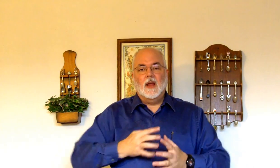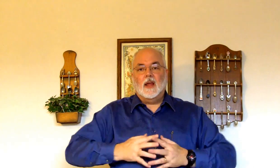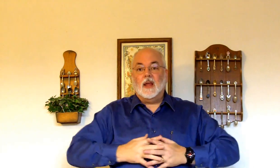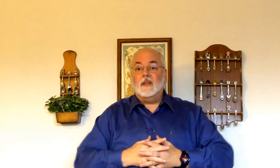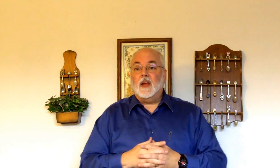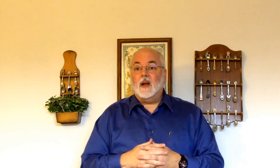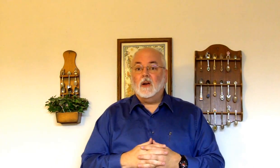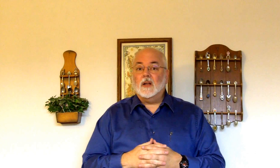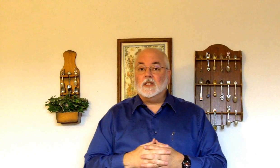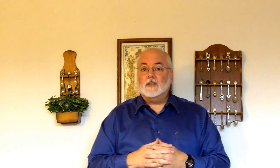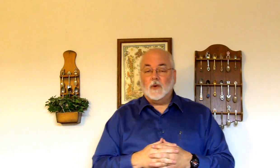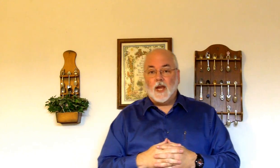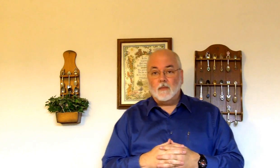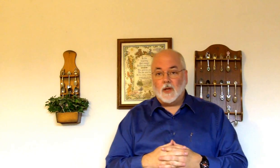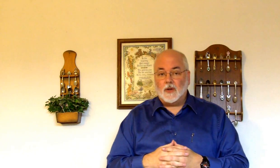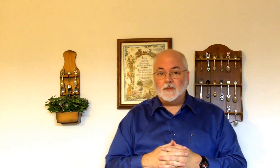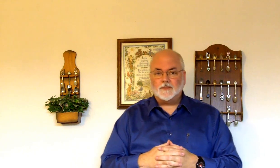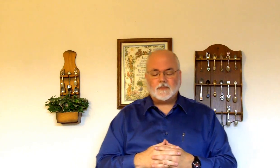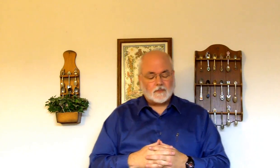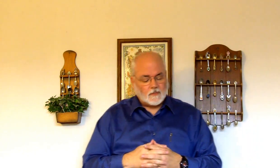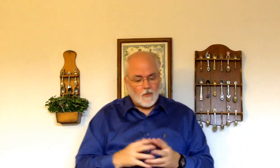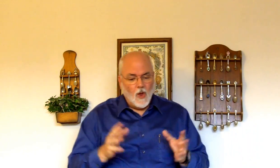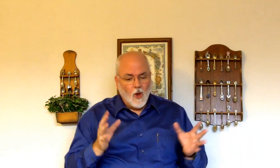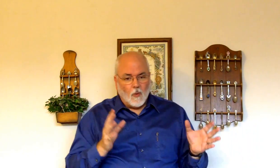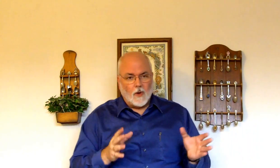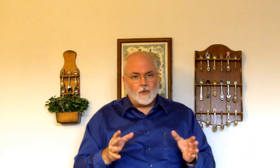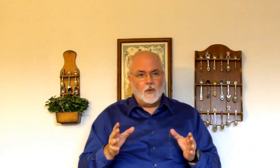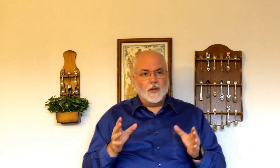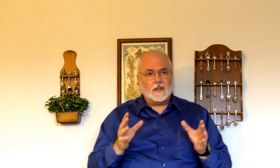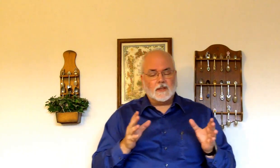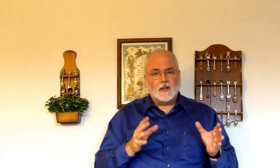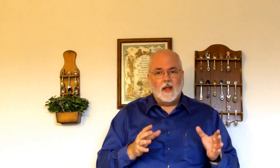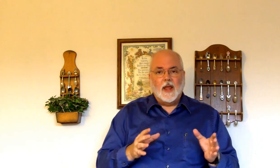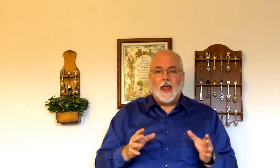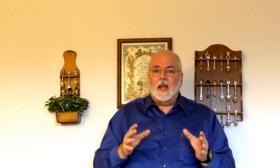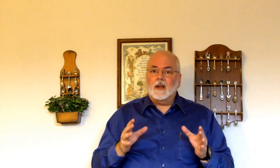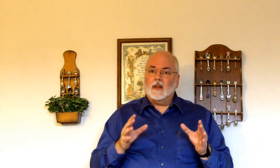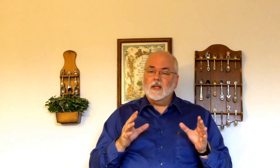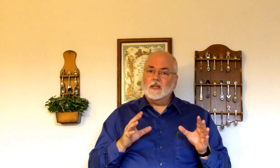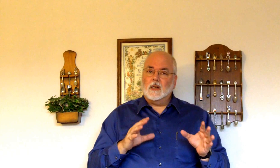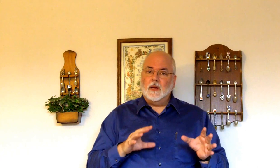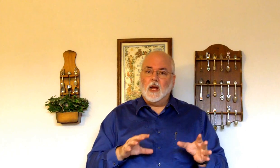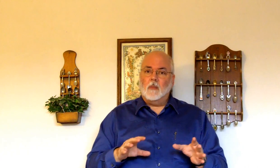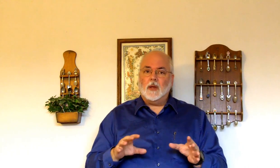And there. Is the vocabulary. Work through this. And. This is a little bit complicated.